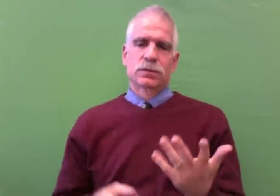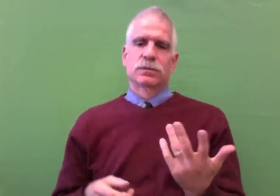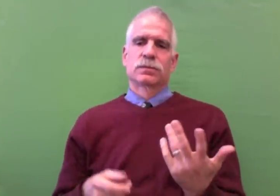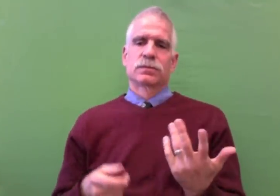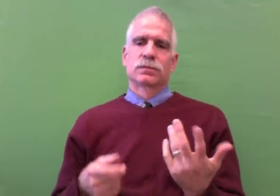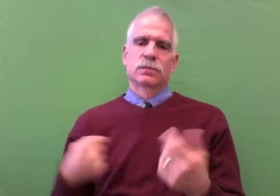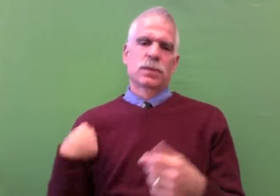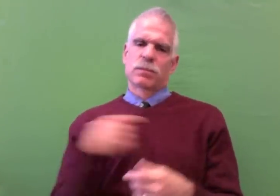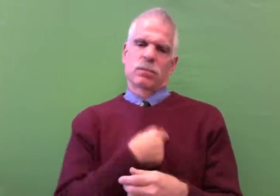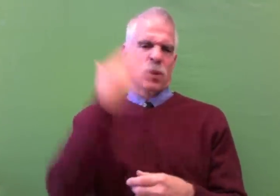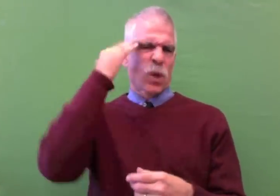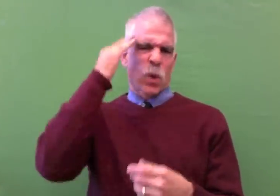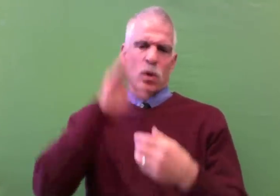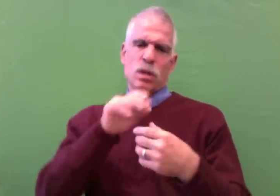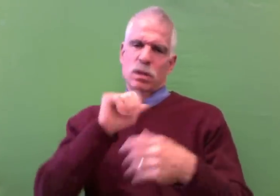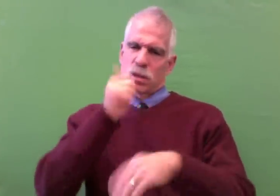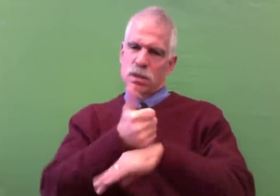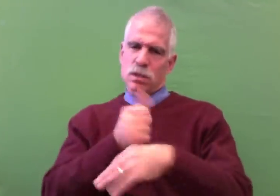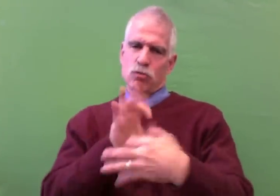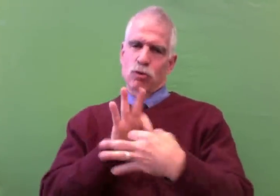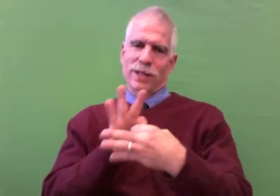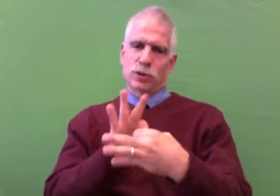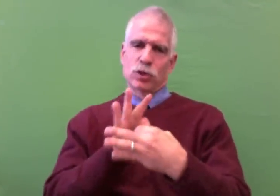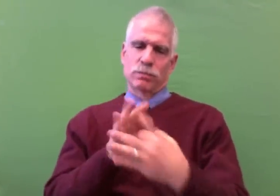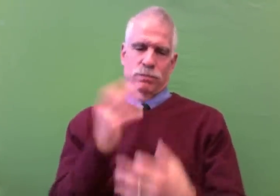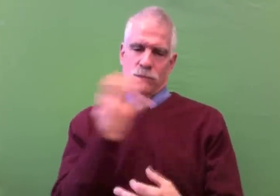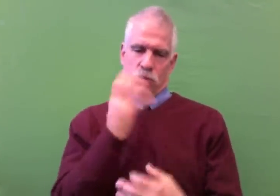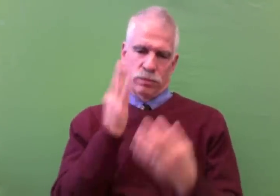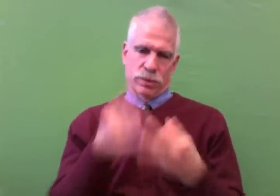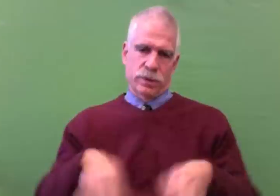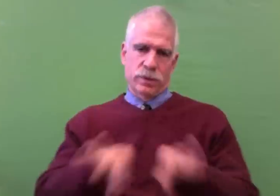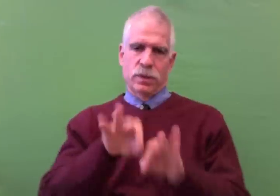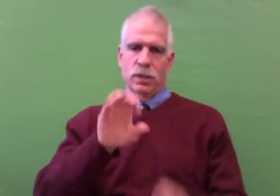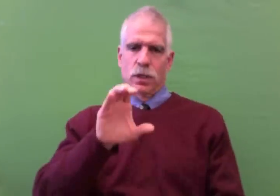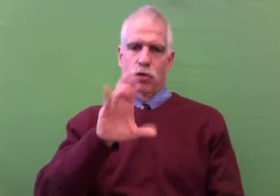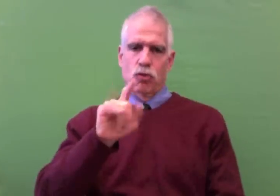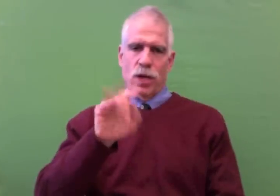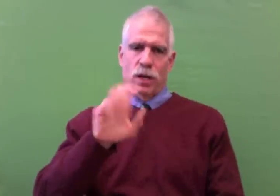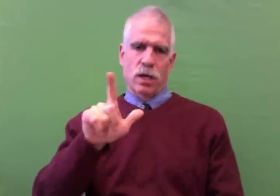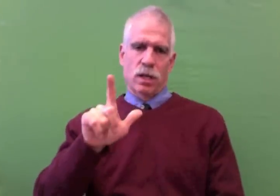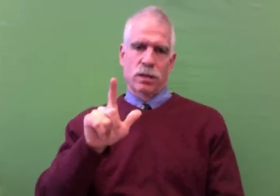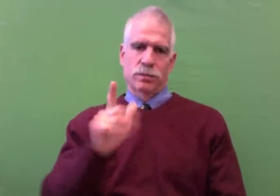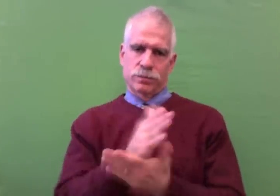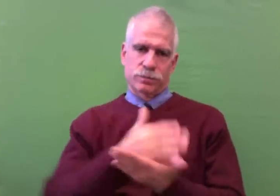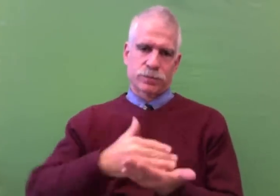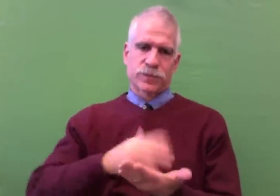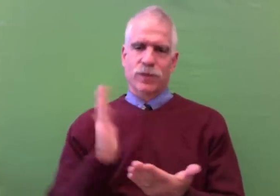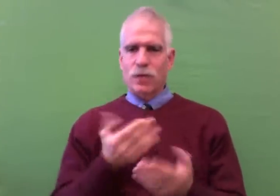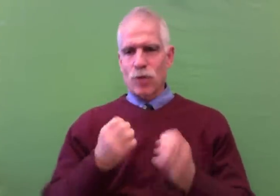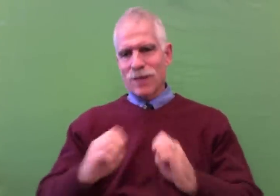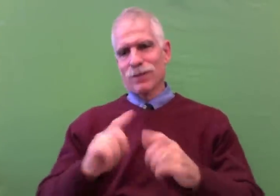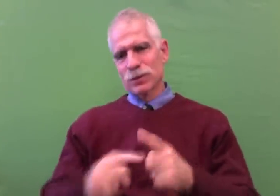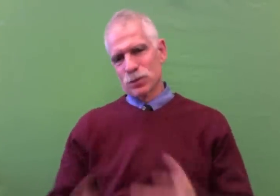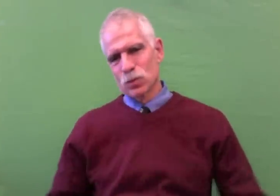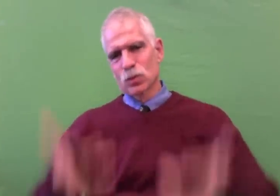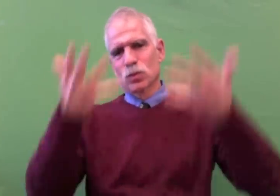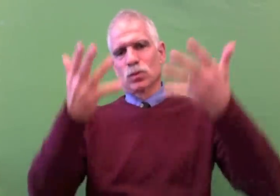set meeting times with those individuals. Relationship building will be a critical part of our efforts